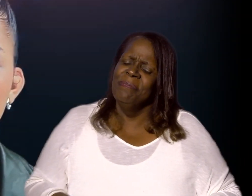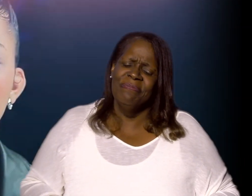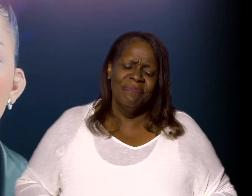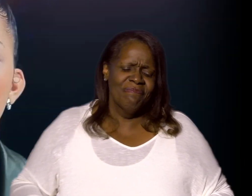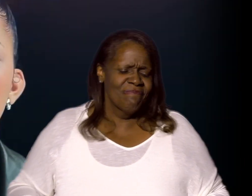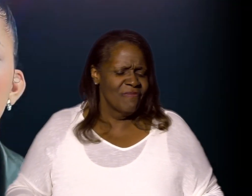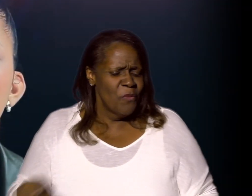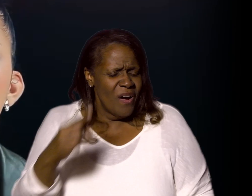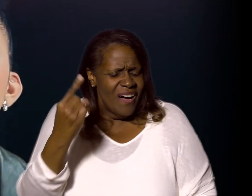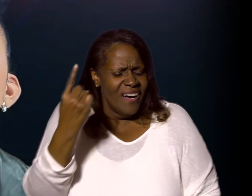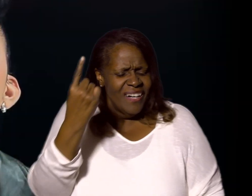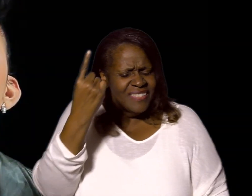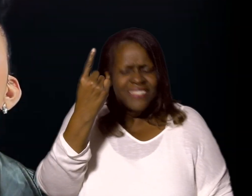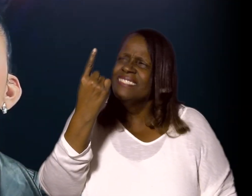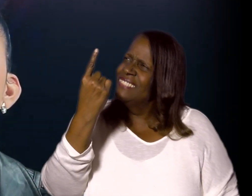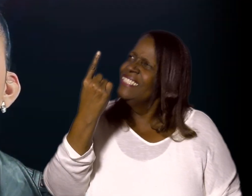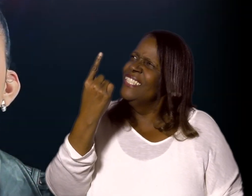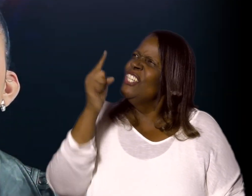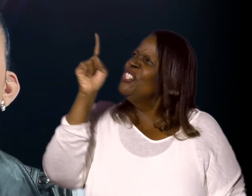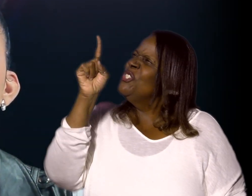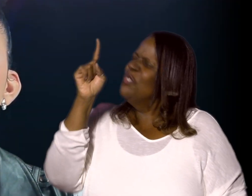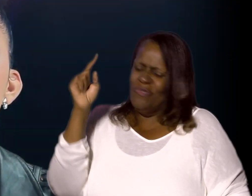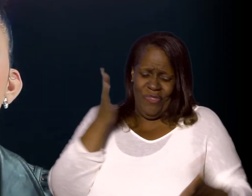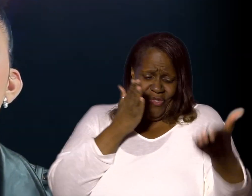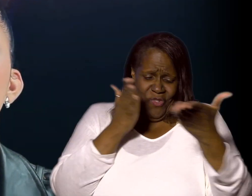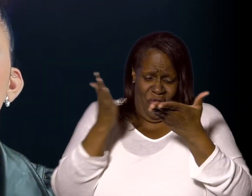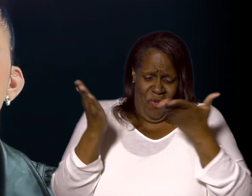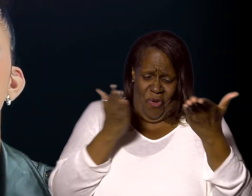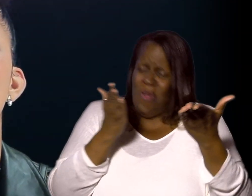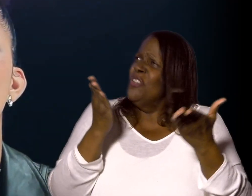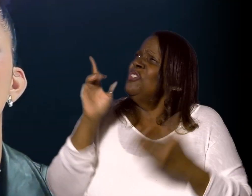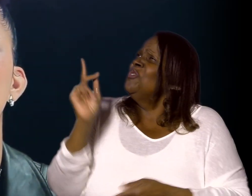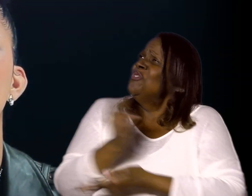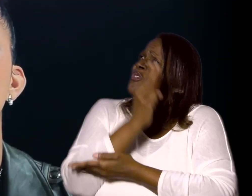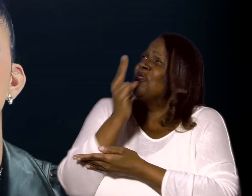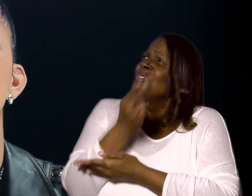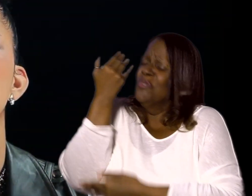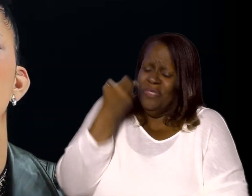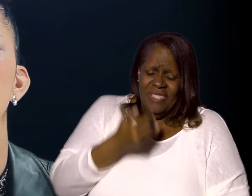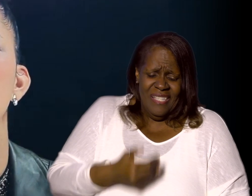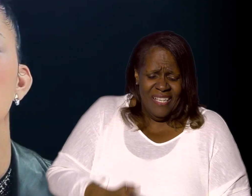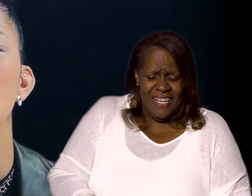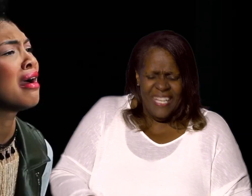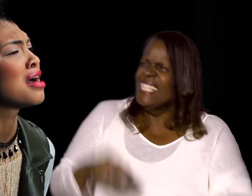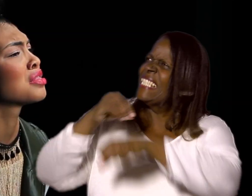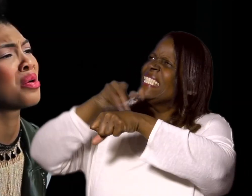The one you can use The one you can sing The